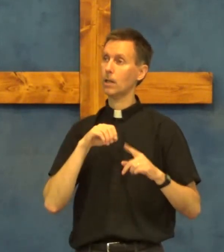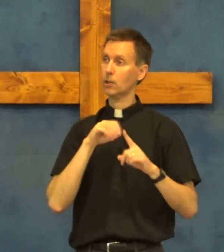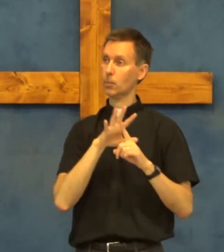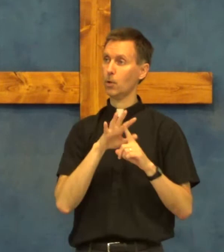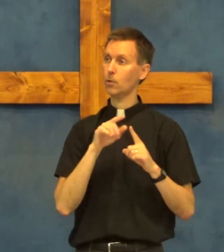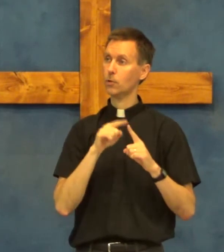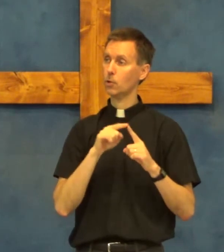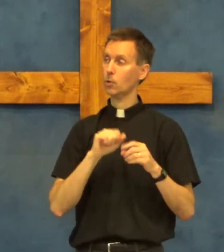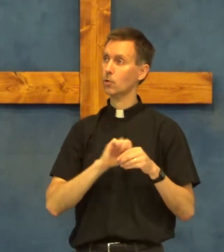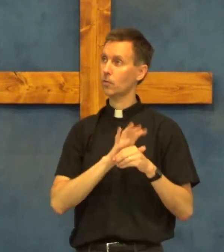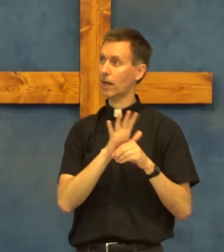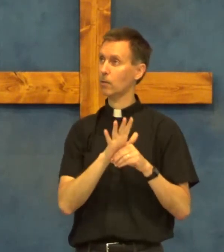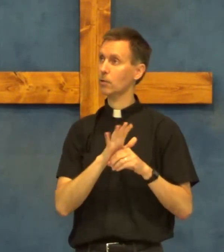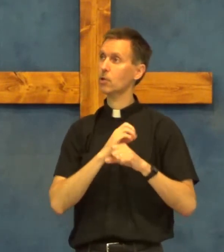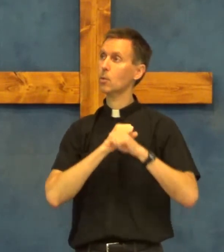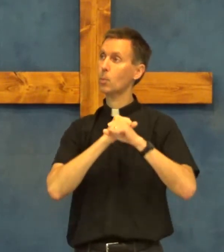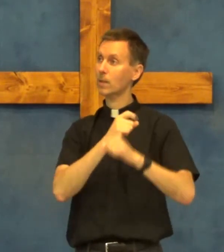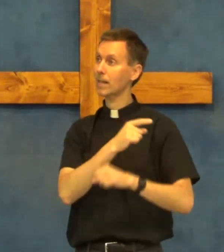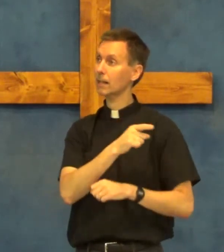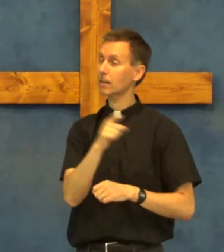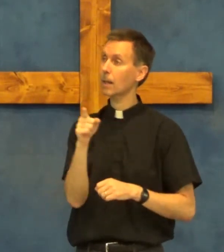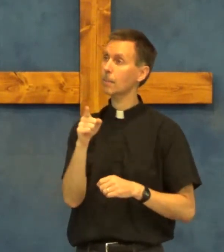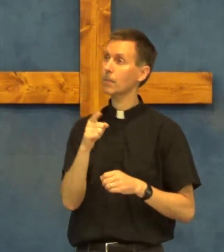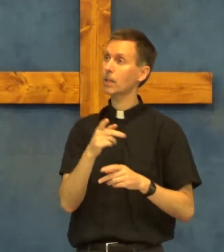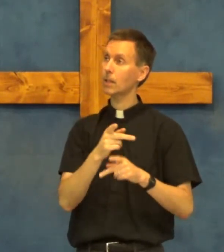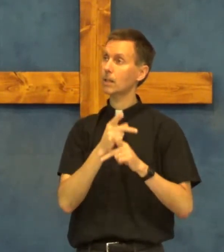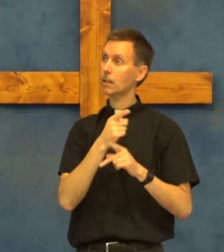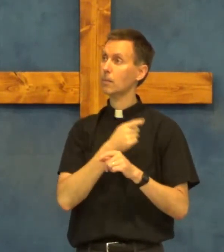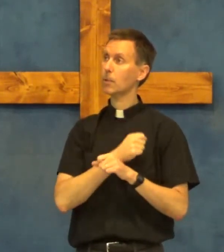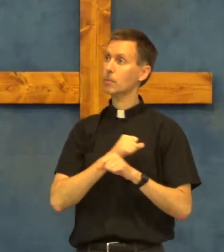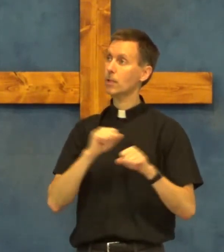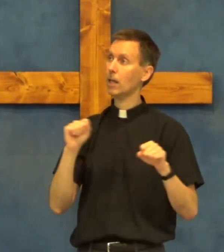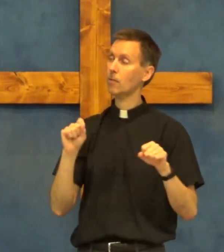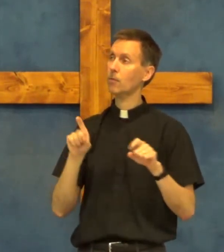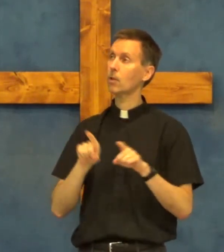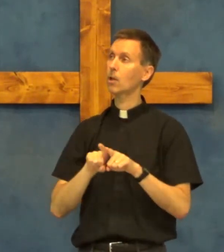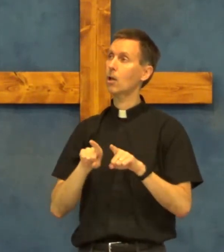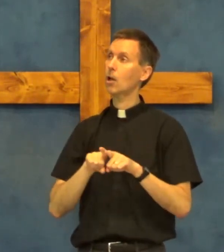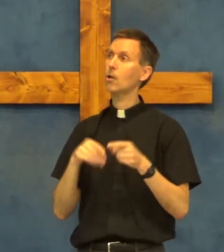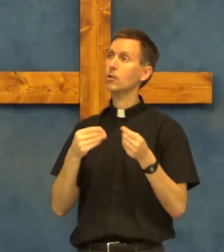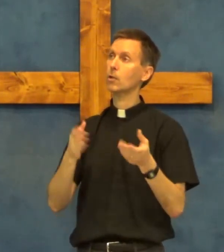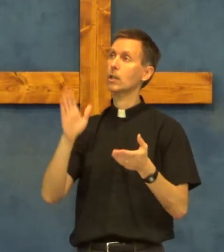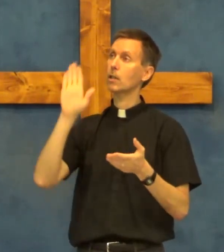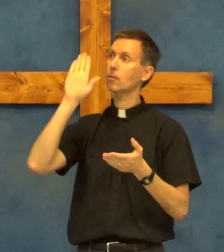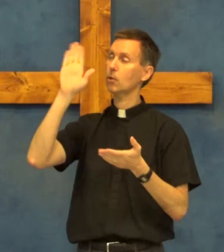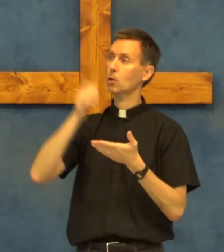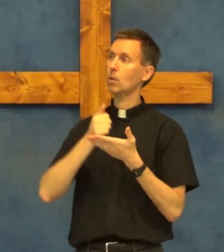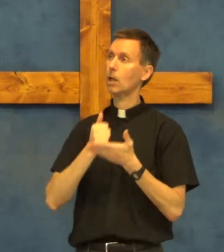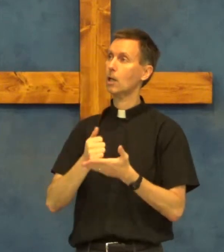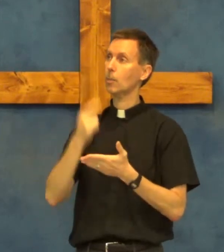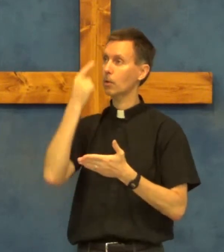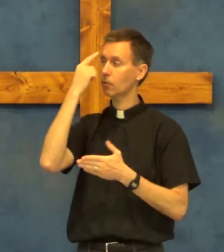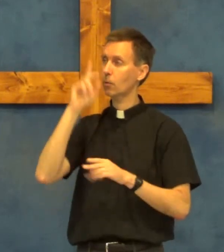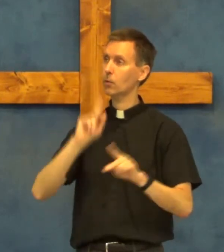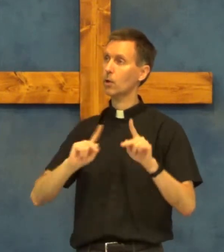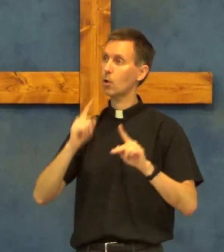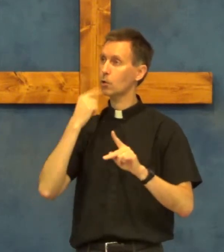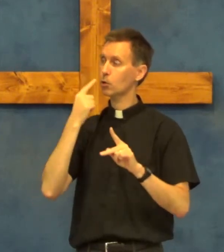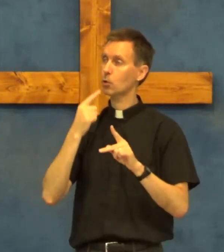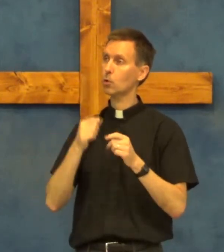exposed to the virus protect them keep them safe also give your help for those who